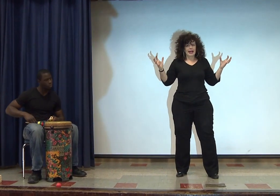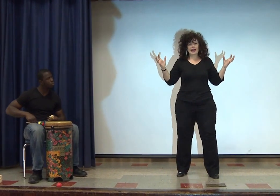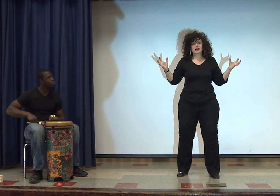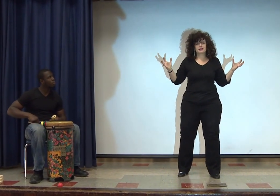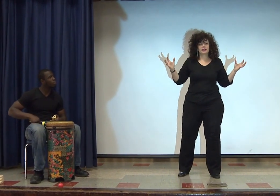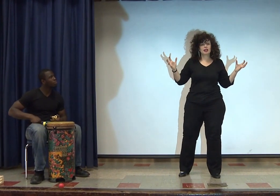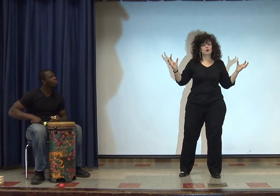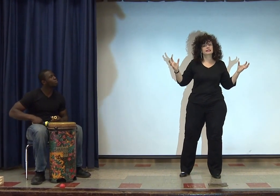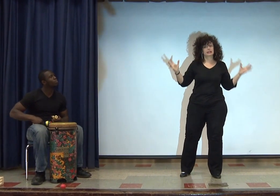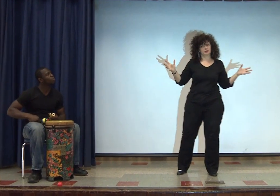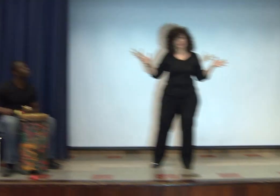And he was sleeping.